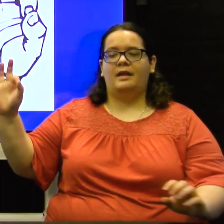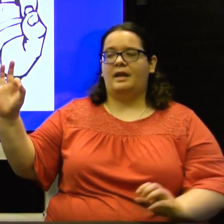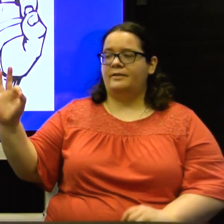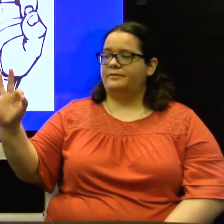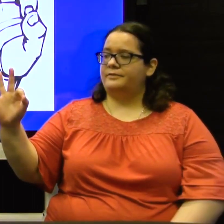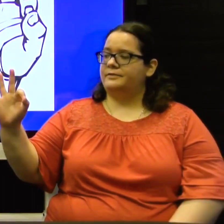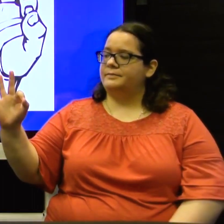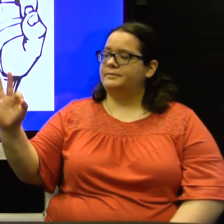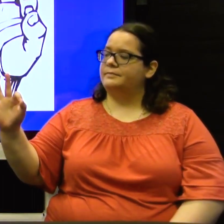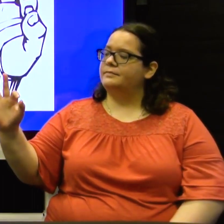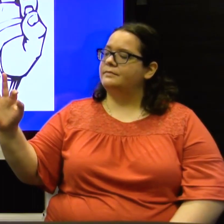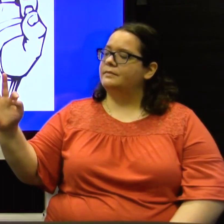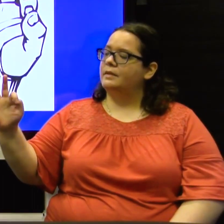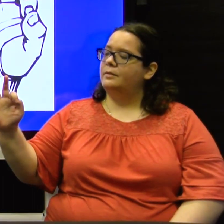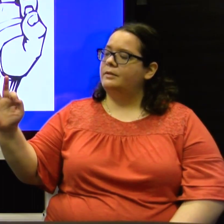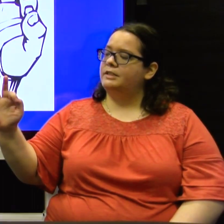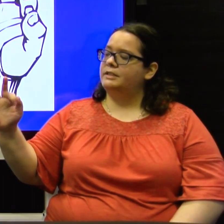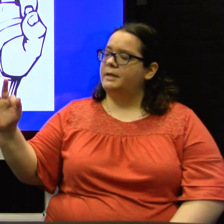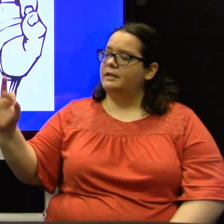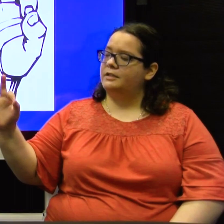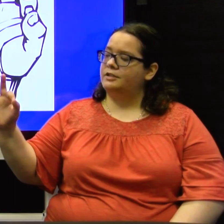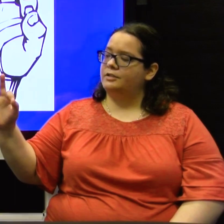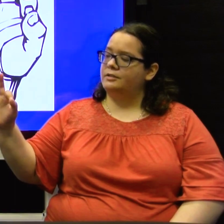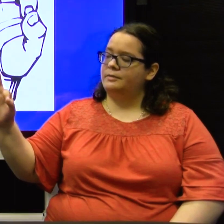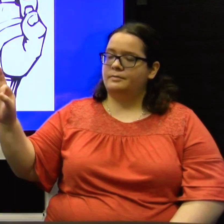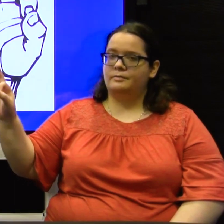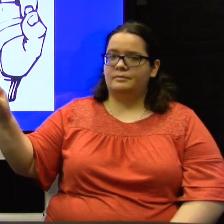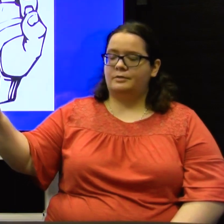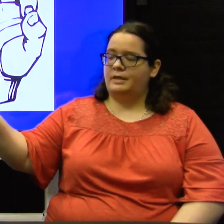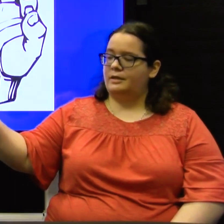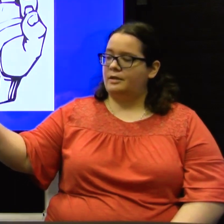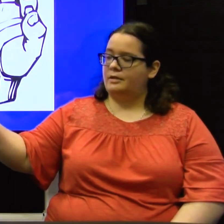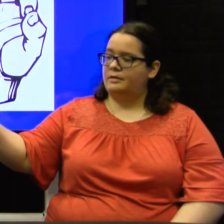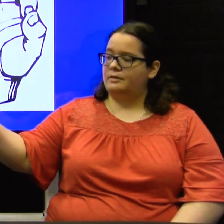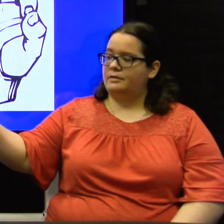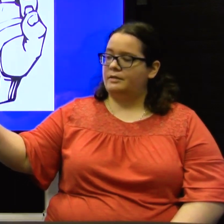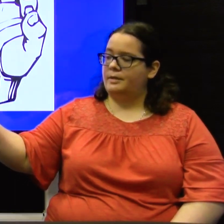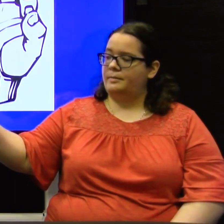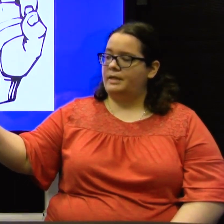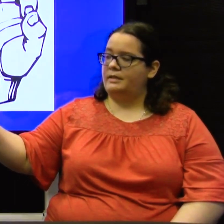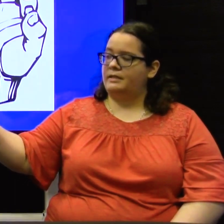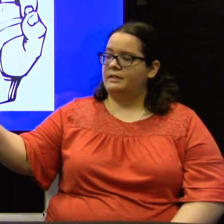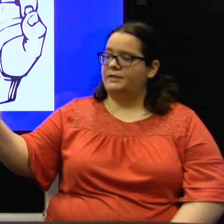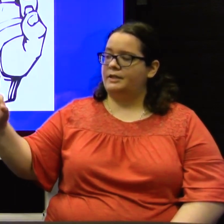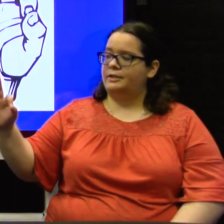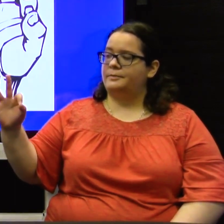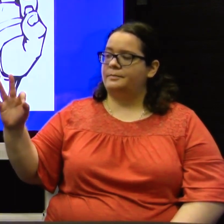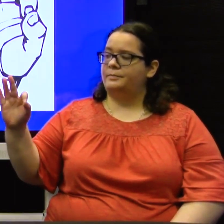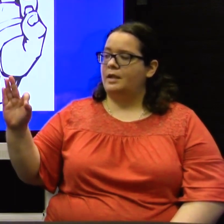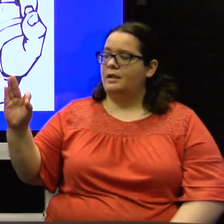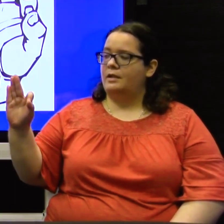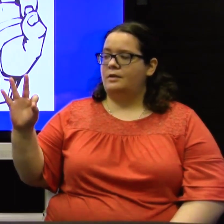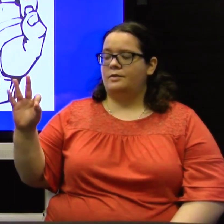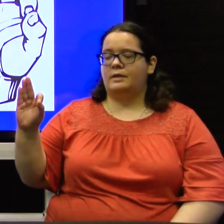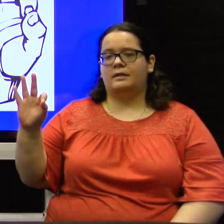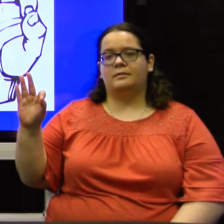F. We just make a circle between our thumb and index finger. You can